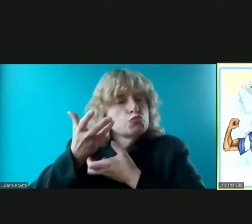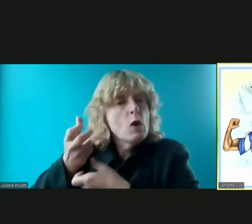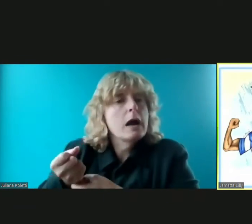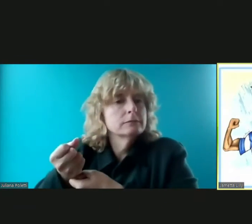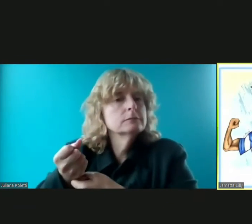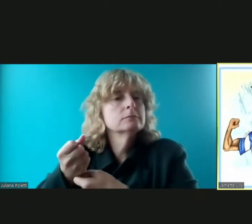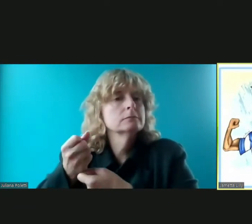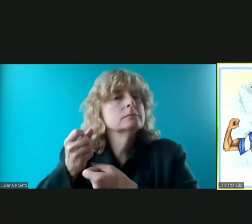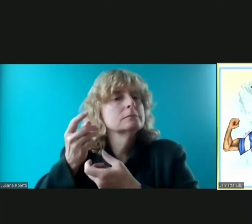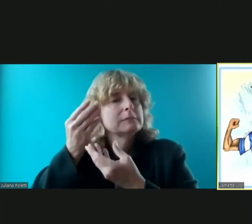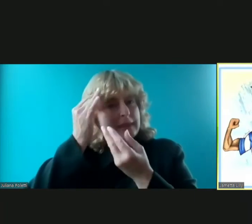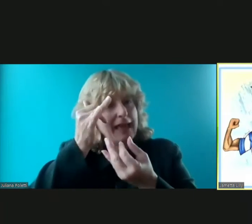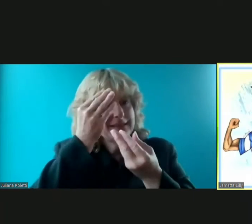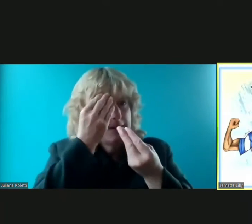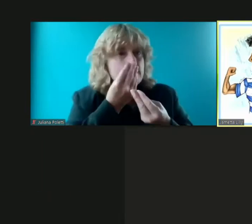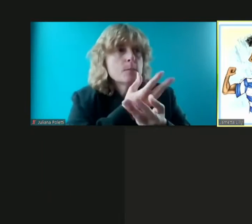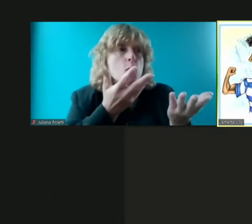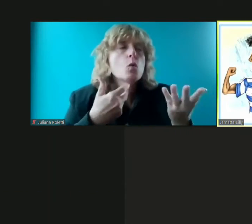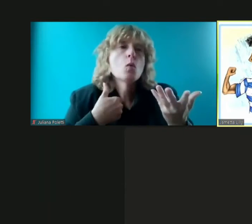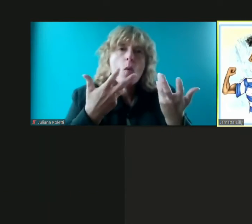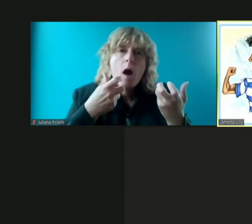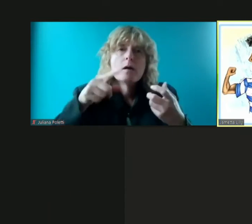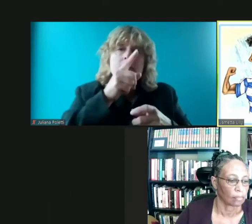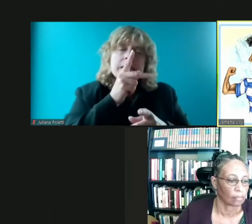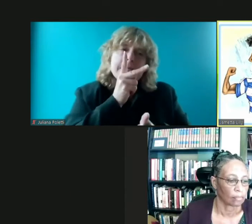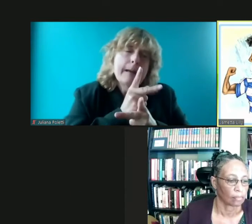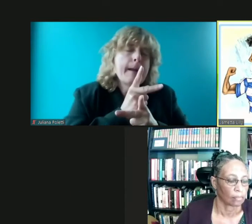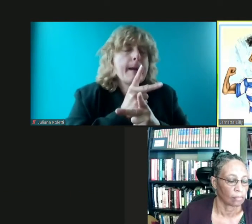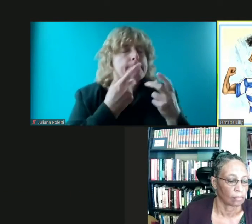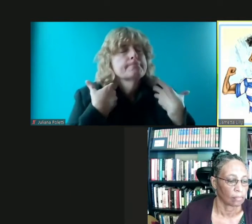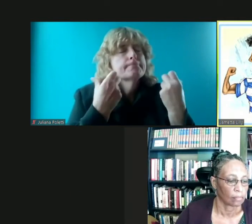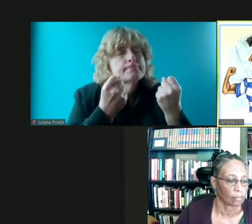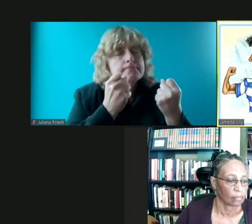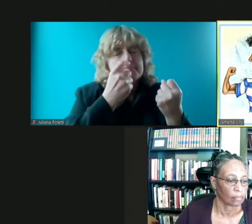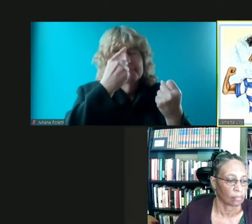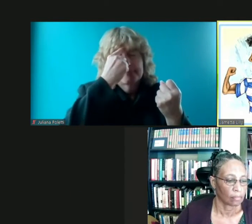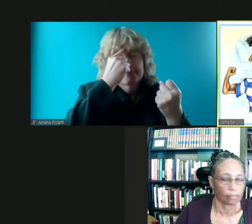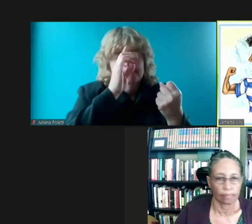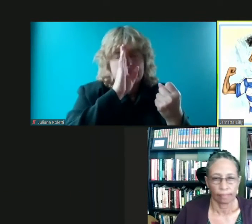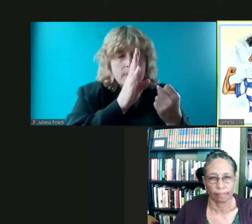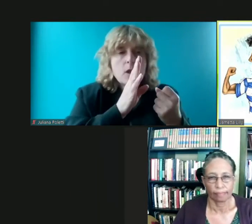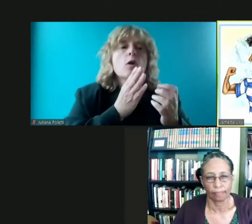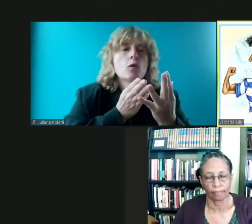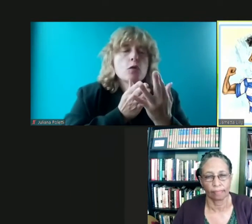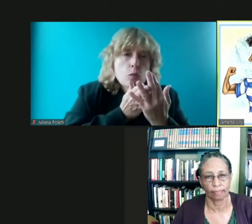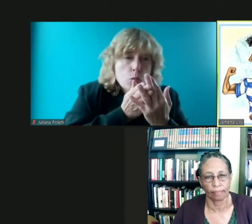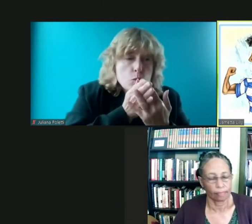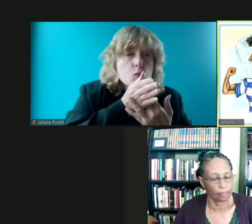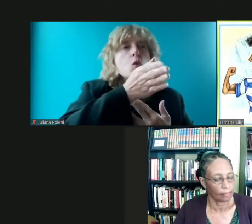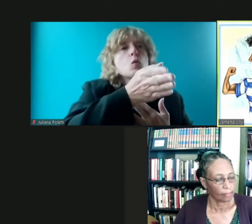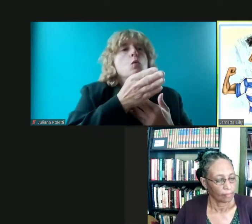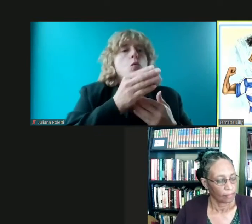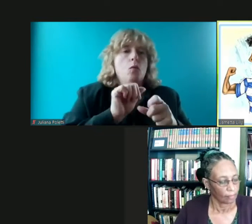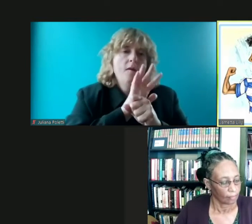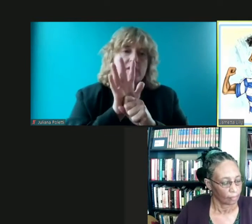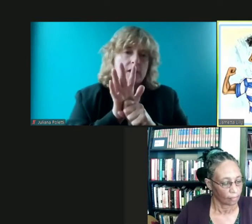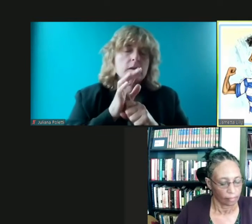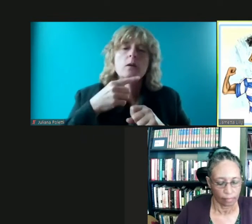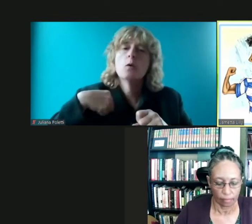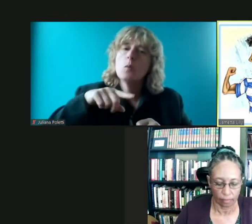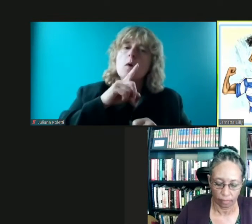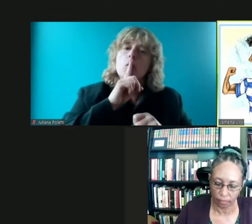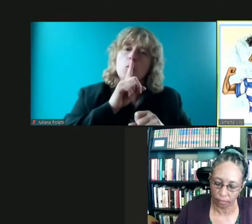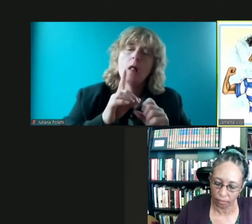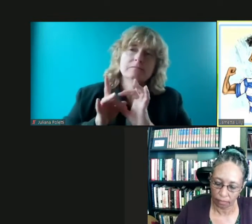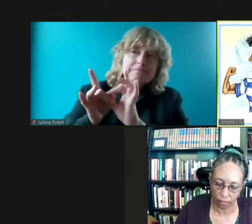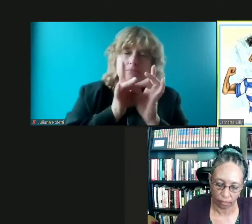covid and and so just like um uh tamaya was reminding us we are really all in this together but as